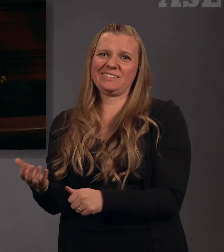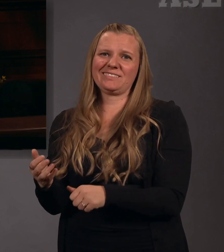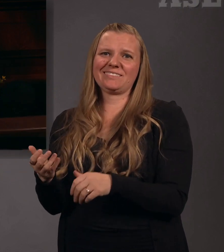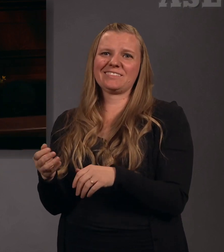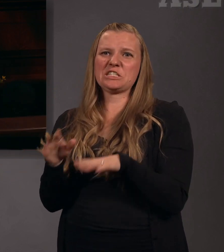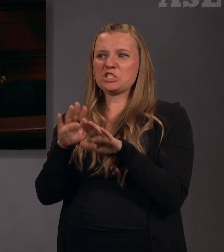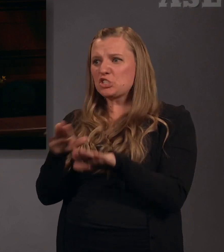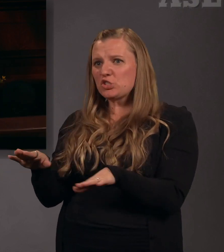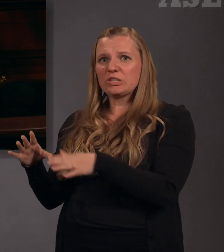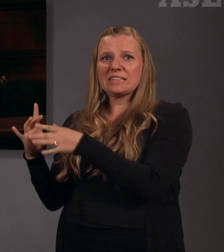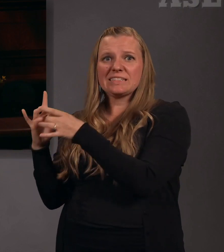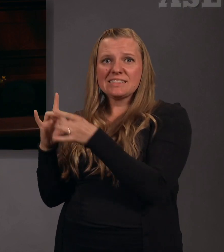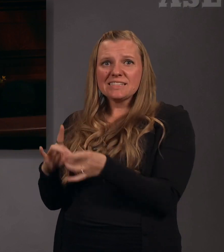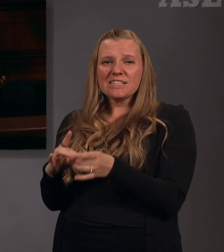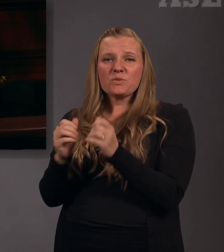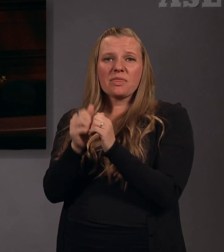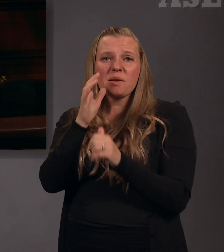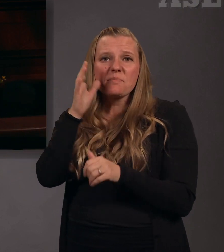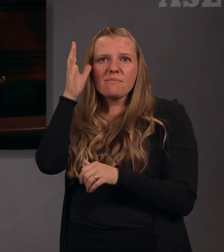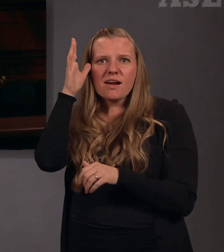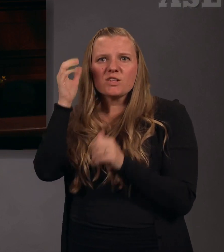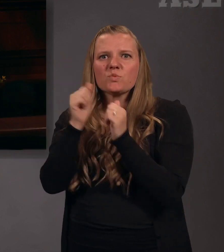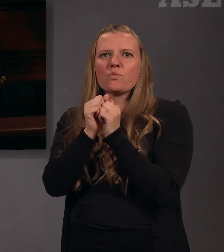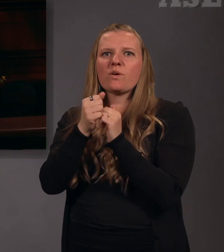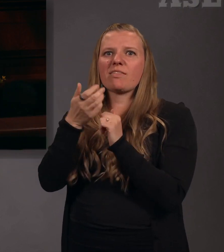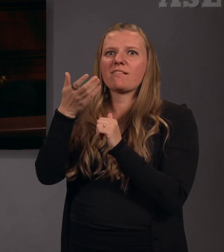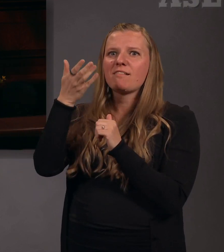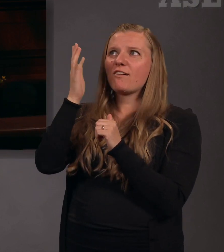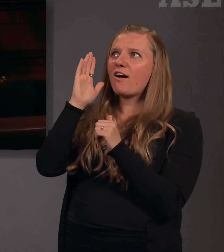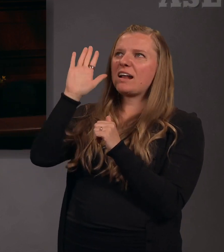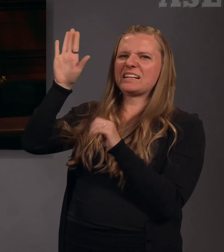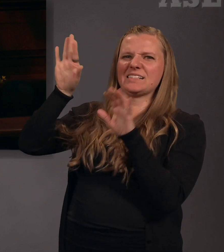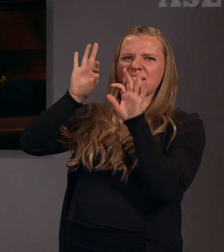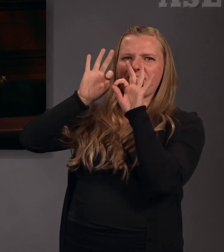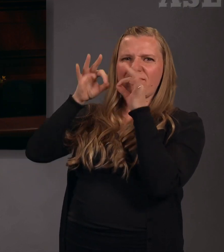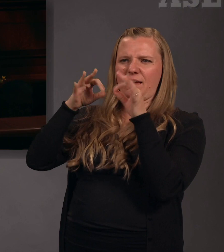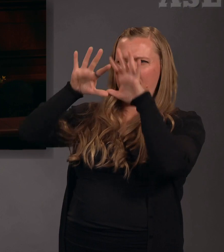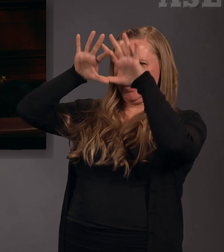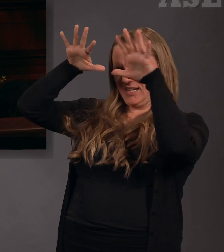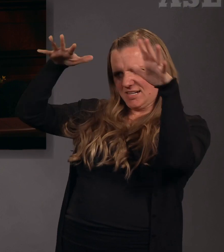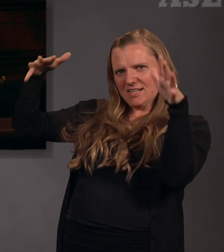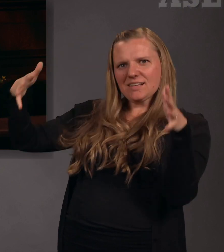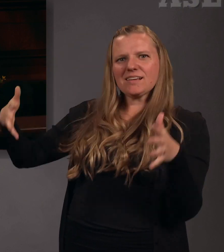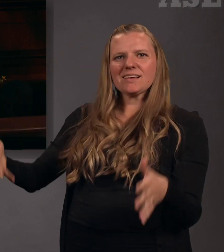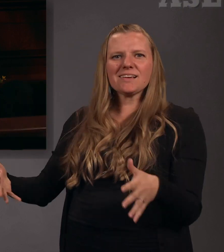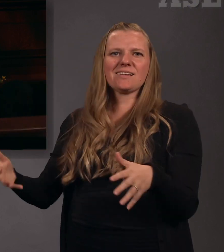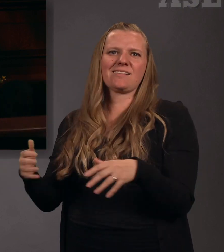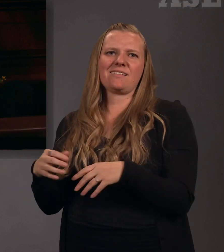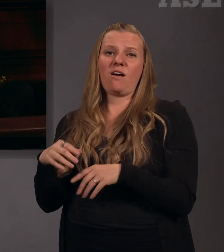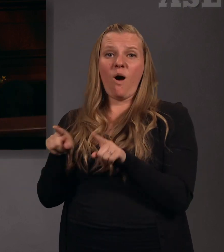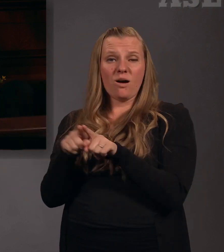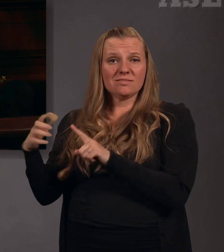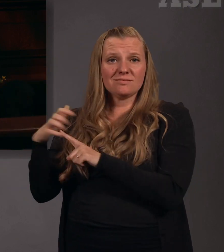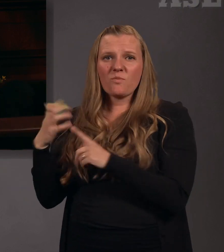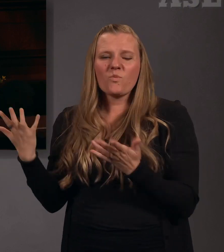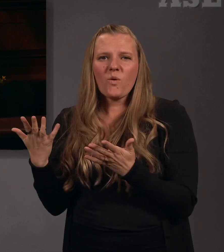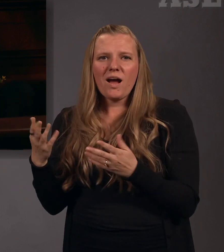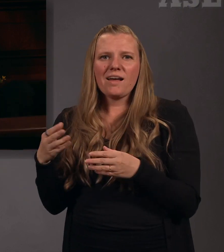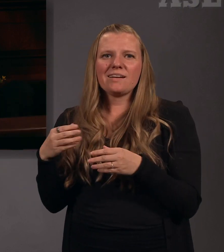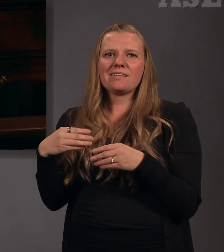of children to their parents within the family of God, and ultimately the blessing of returning home